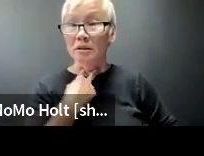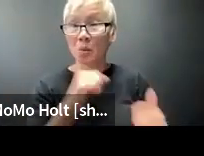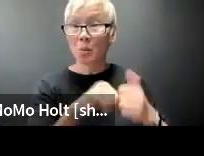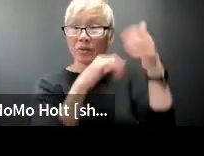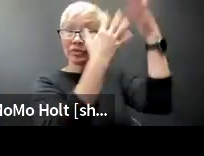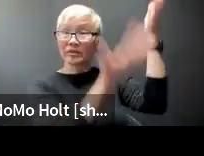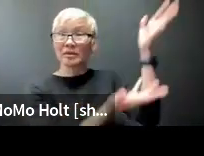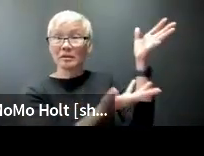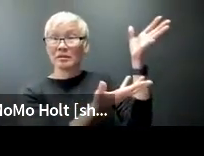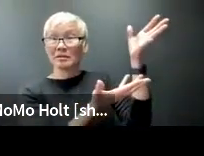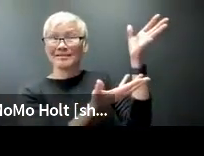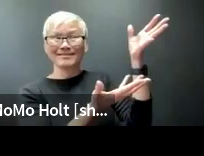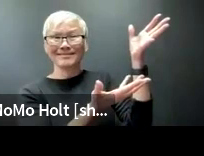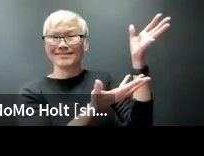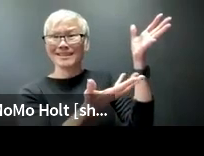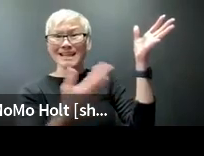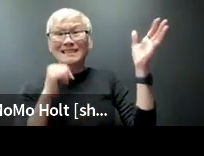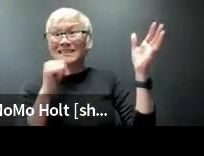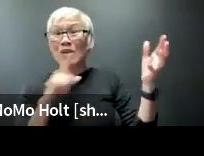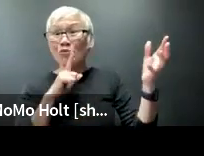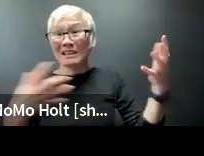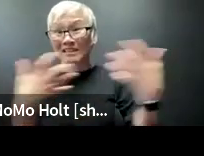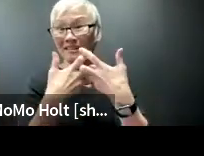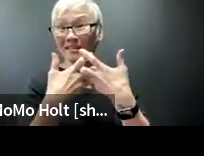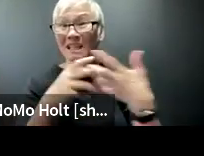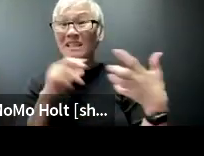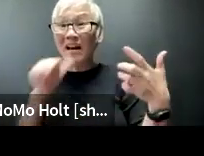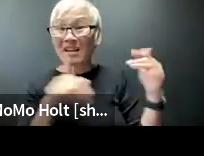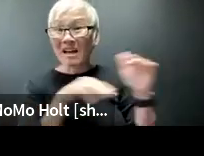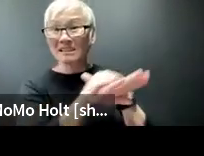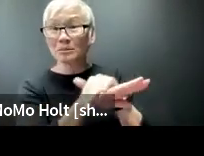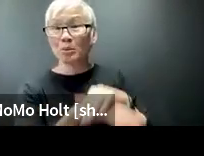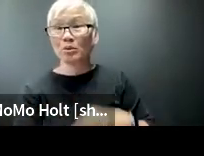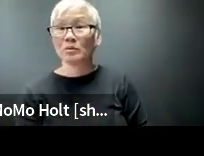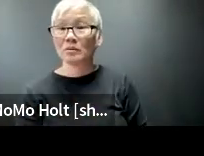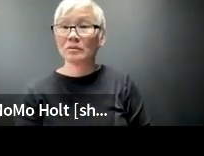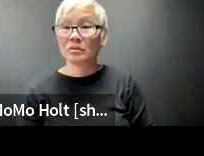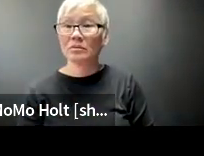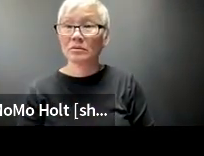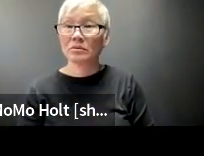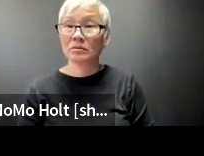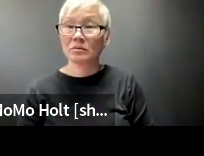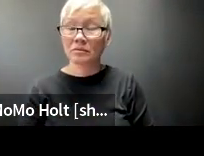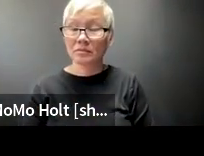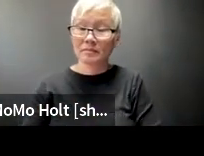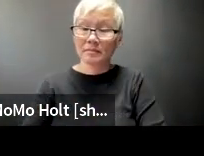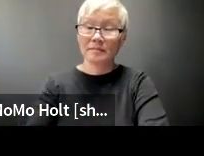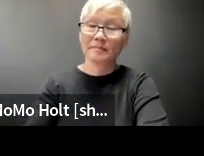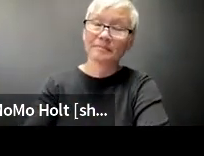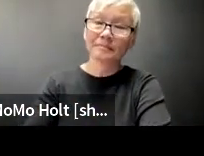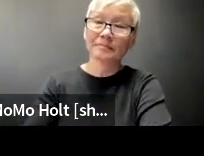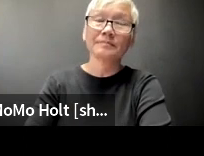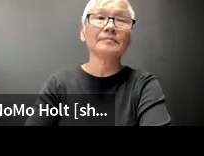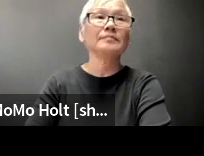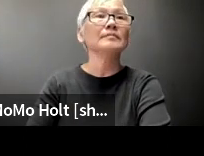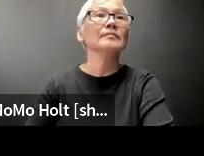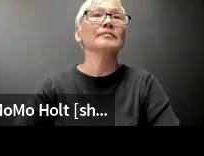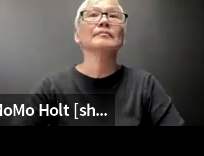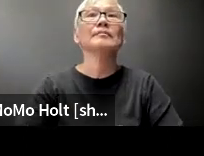it's already set built and we're stuck with it and that's not really accommodating that's not accessible